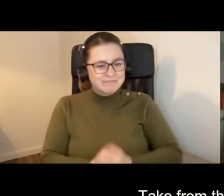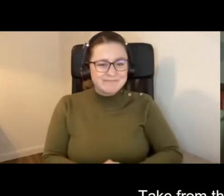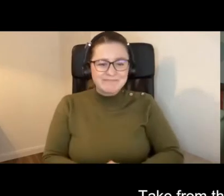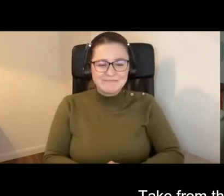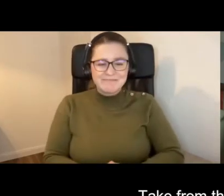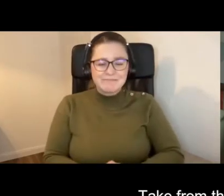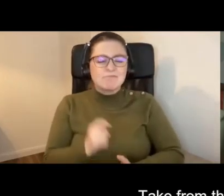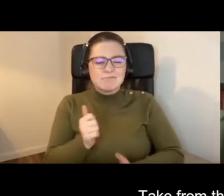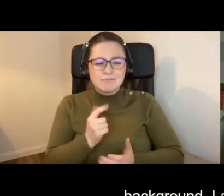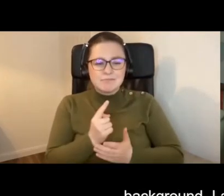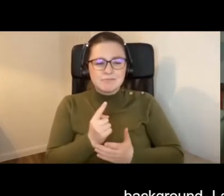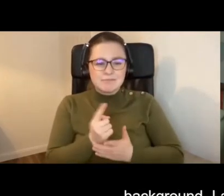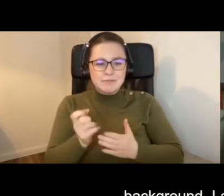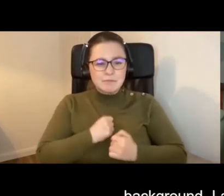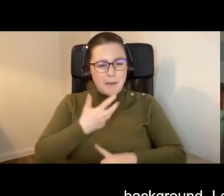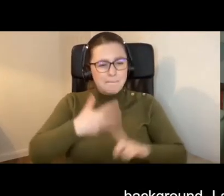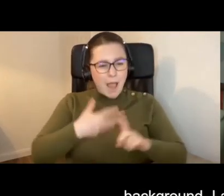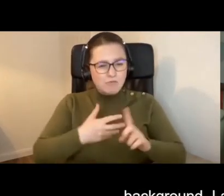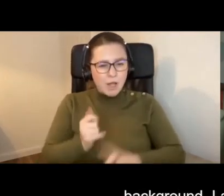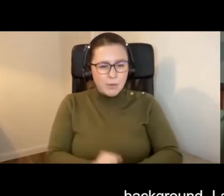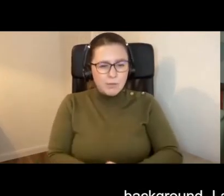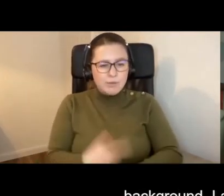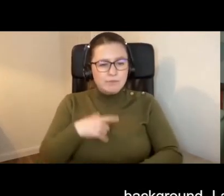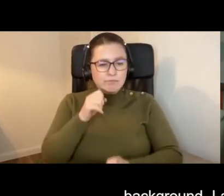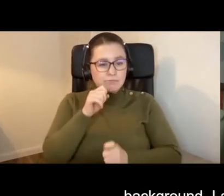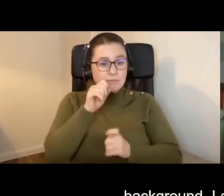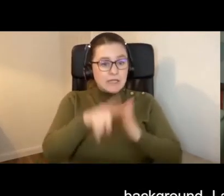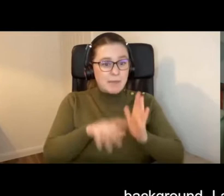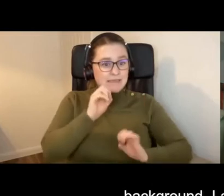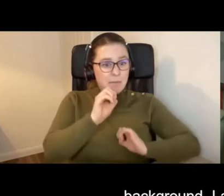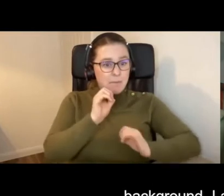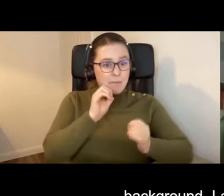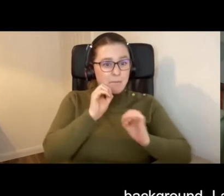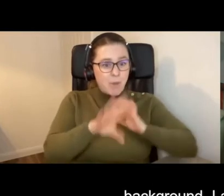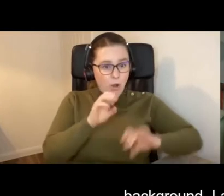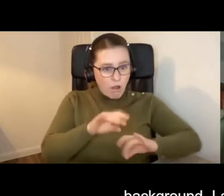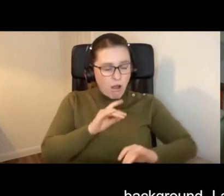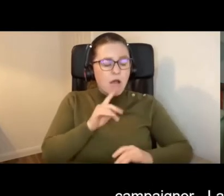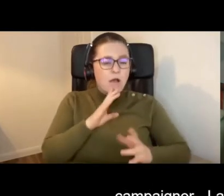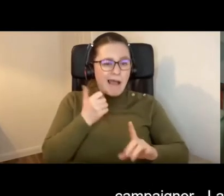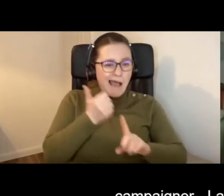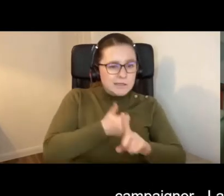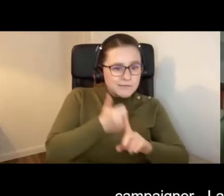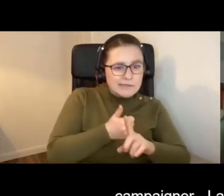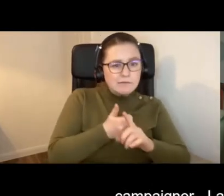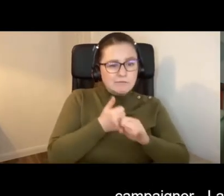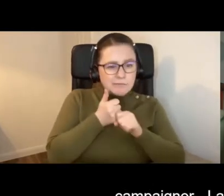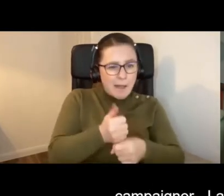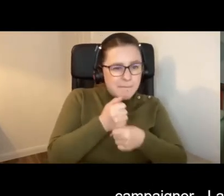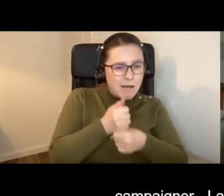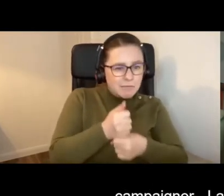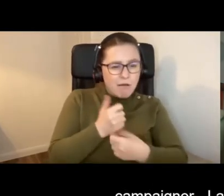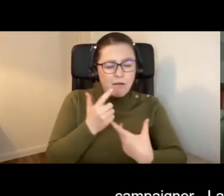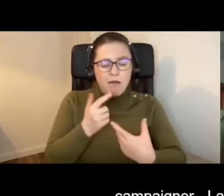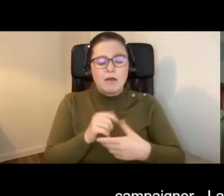A little bit about my background. I am a disability blogger and I'm an activist and a campaigner. I